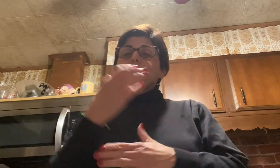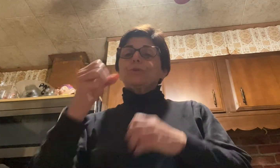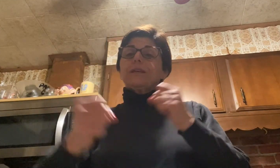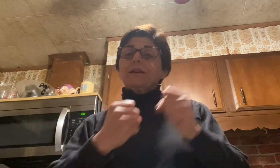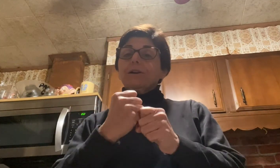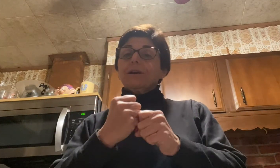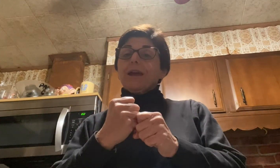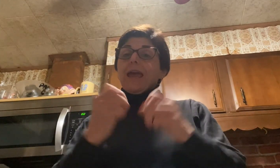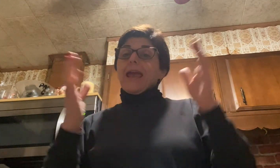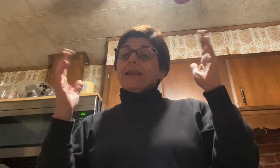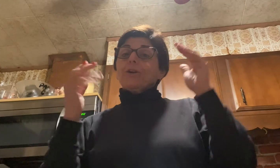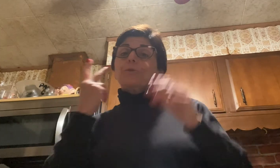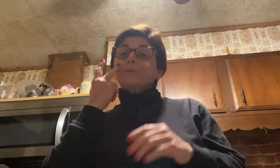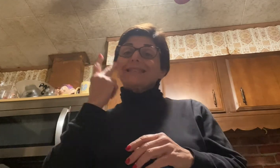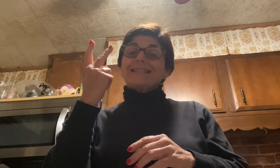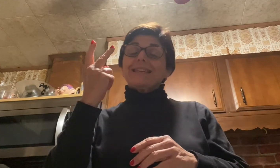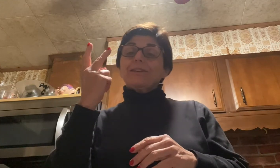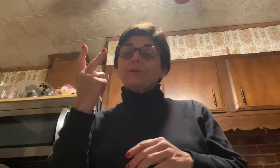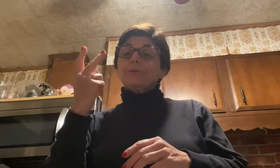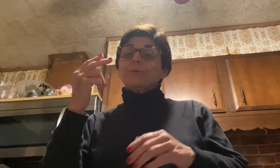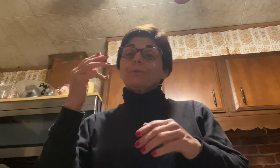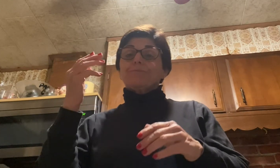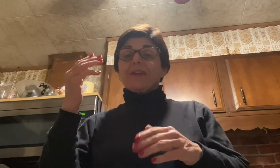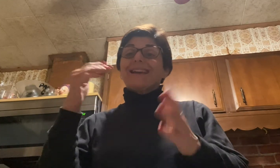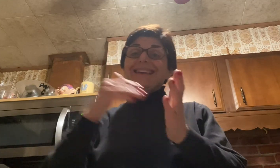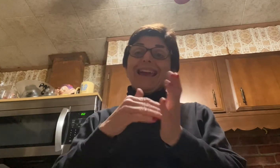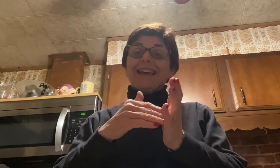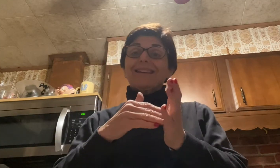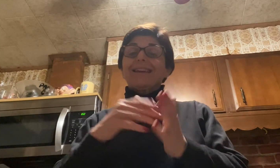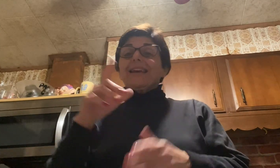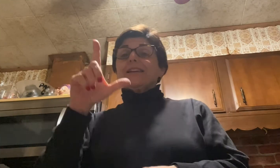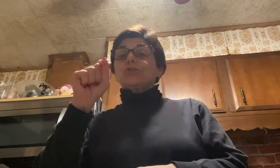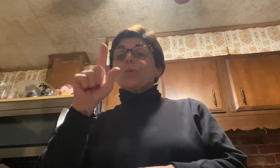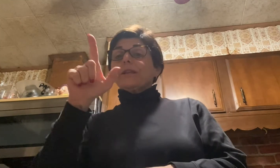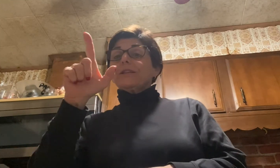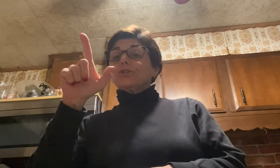Year. Happy and I hope to see you again in 2021.